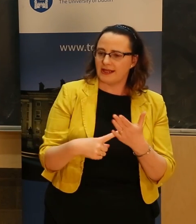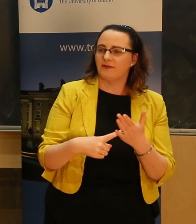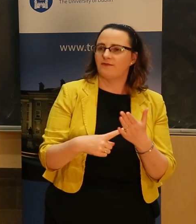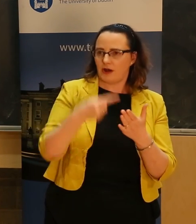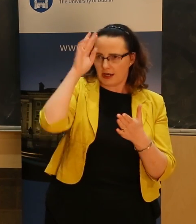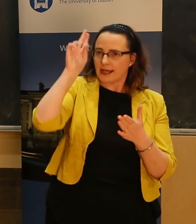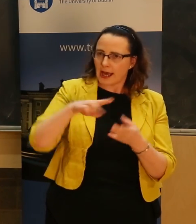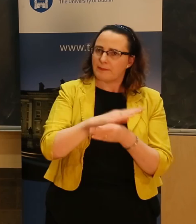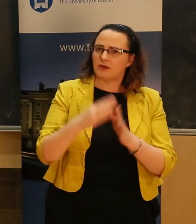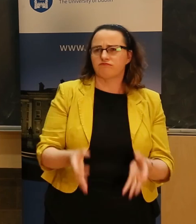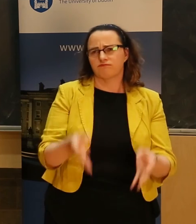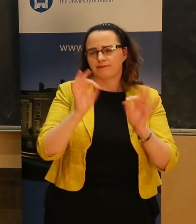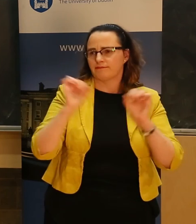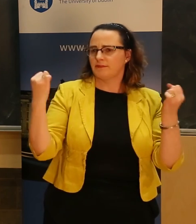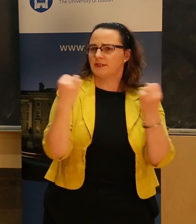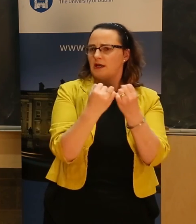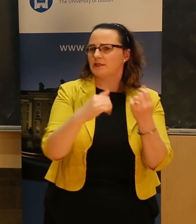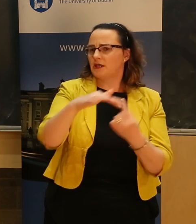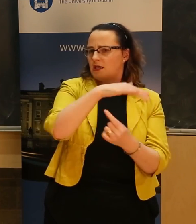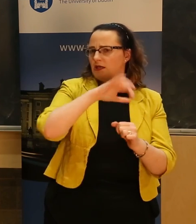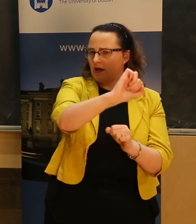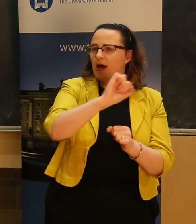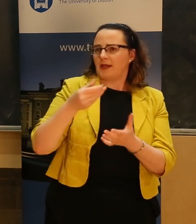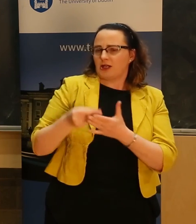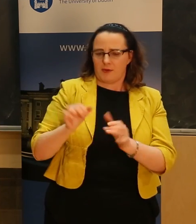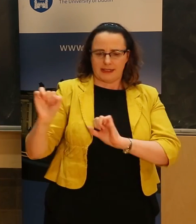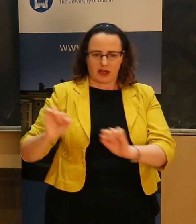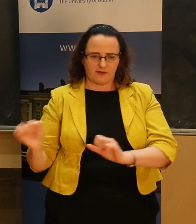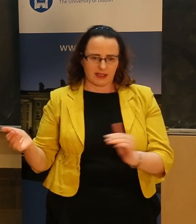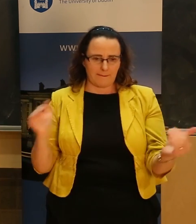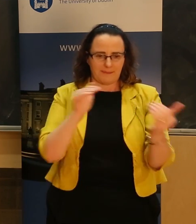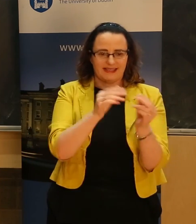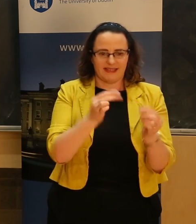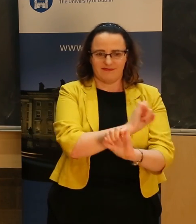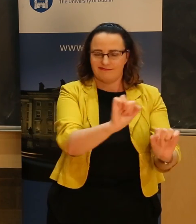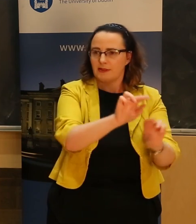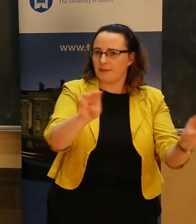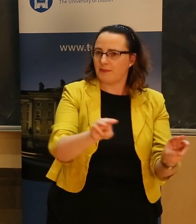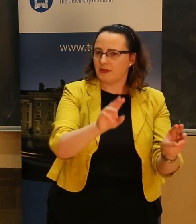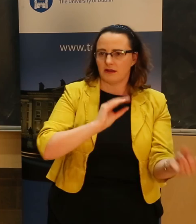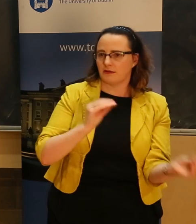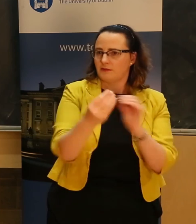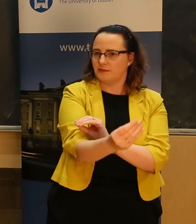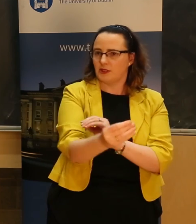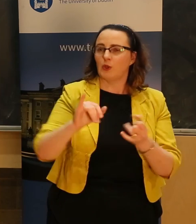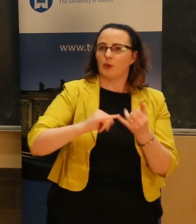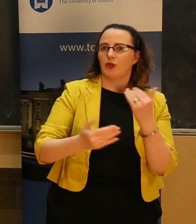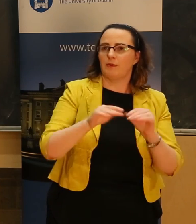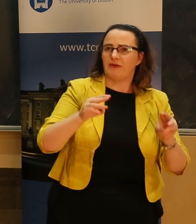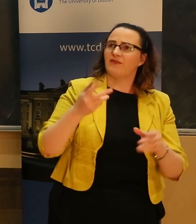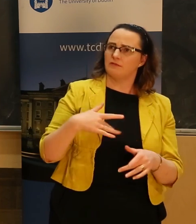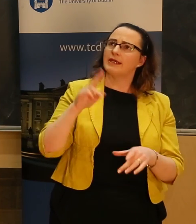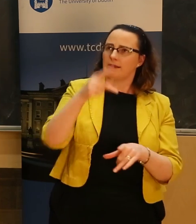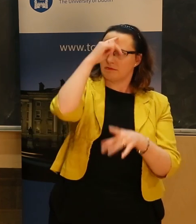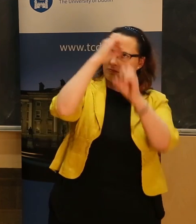a great society in which the economy serves the people, not the other way around, in which young people can aspire to own a home and